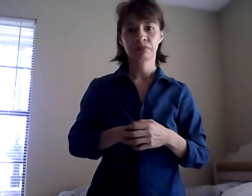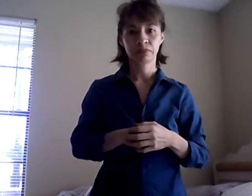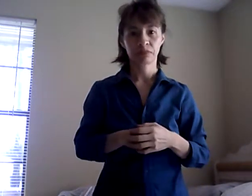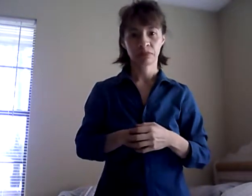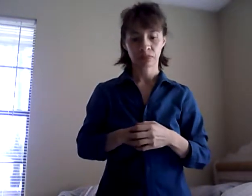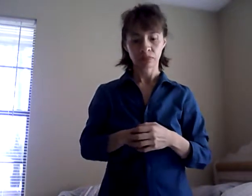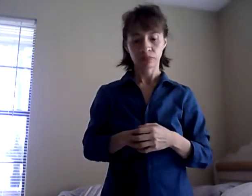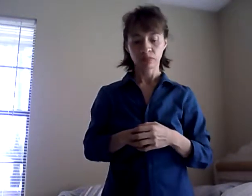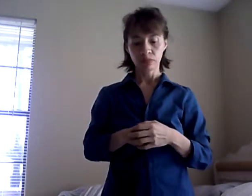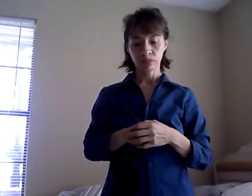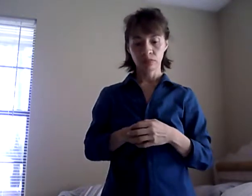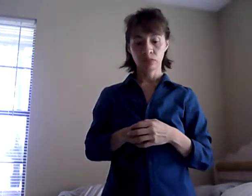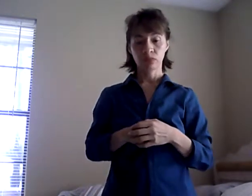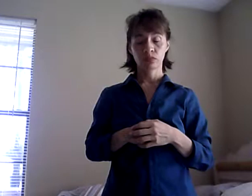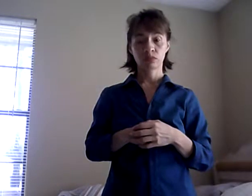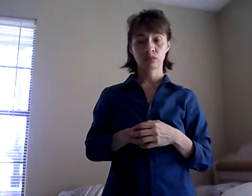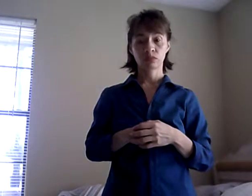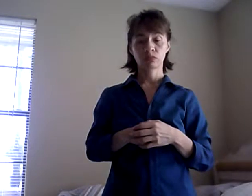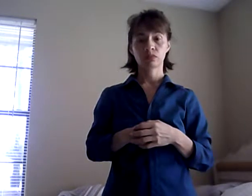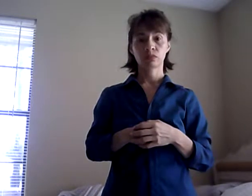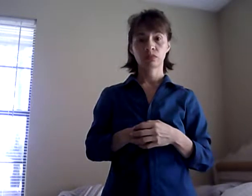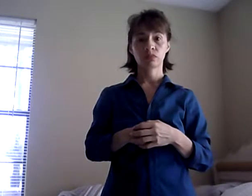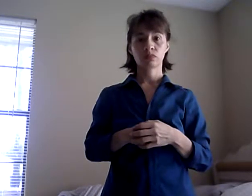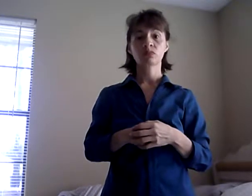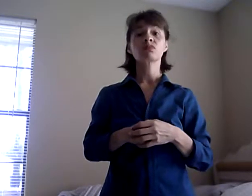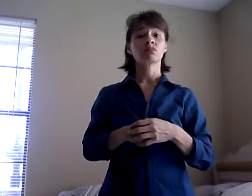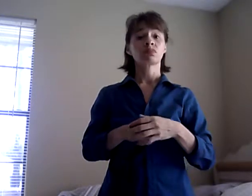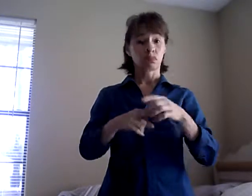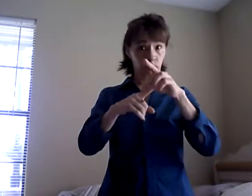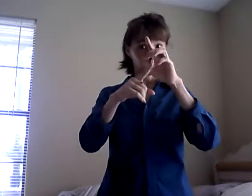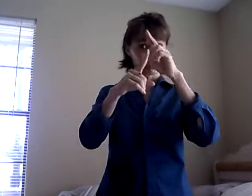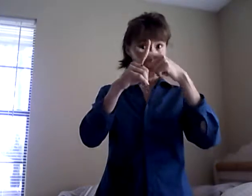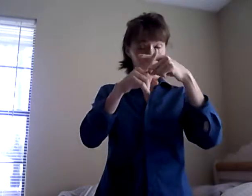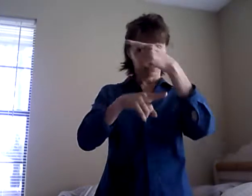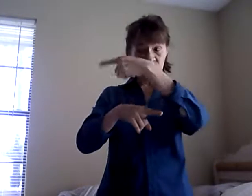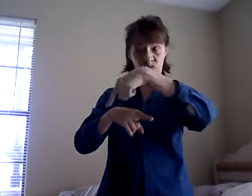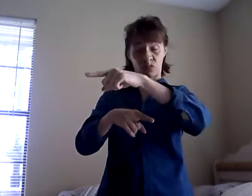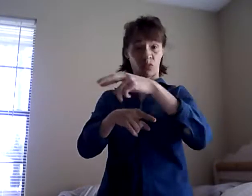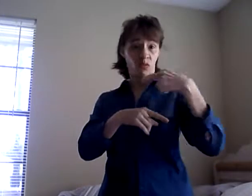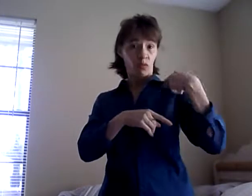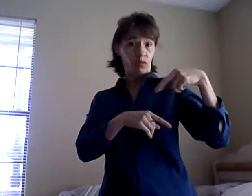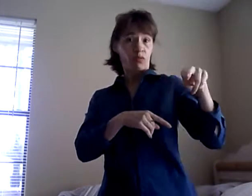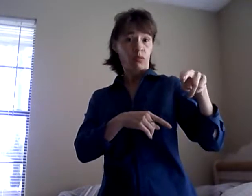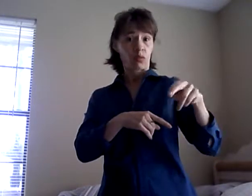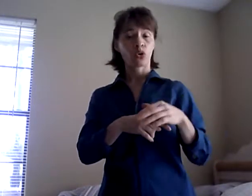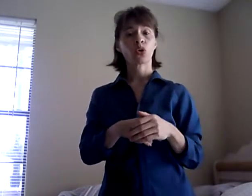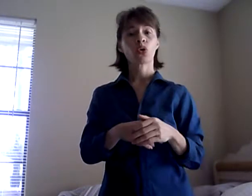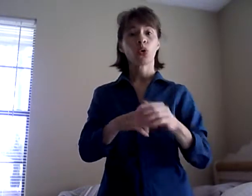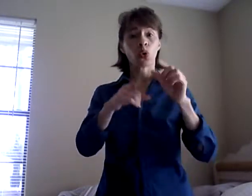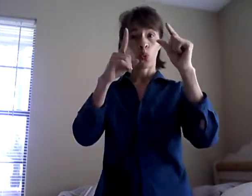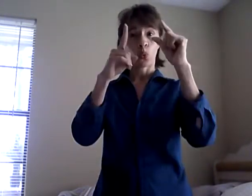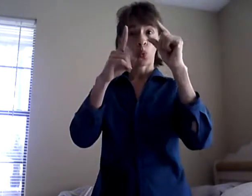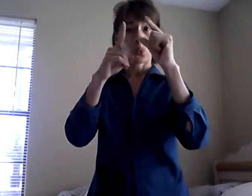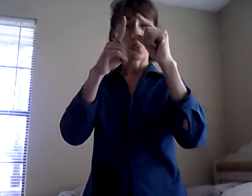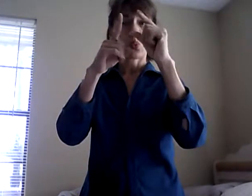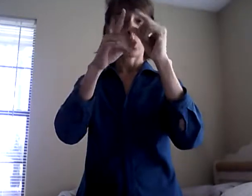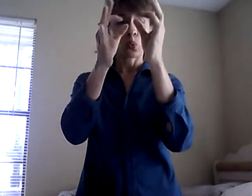Also, in their relationship, all is the most important in the southern world.